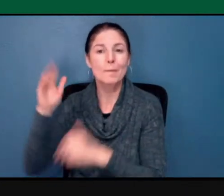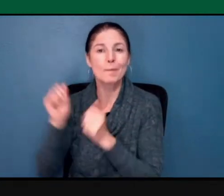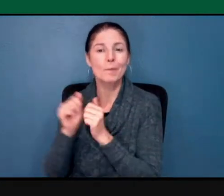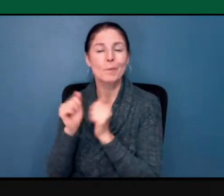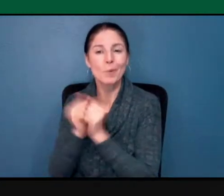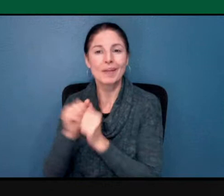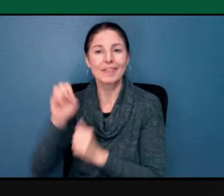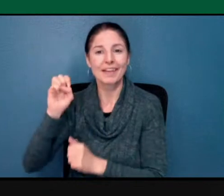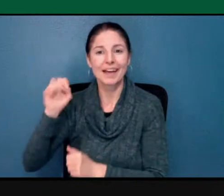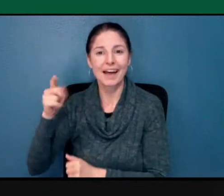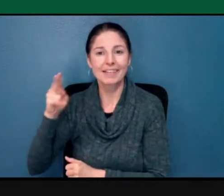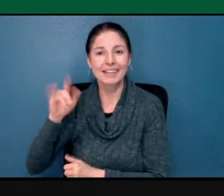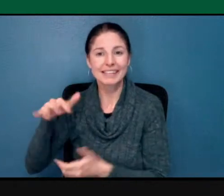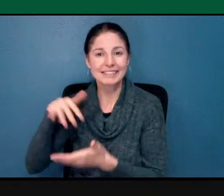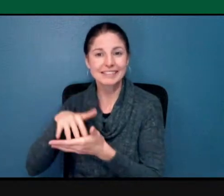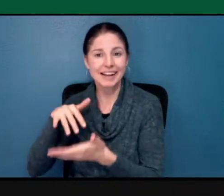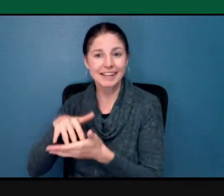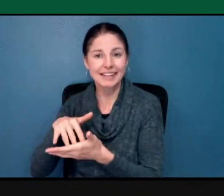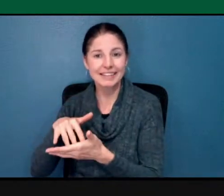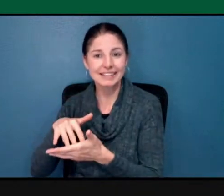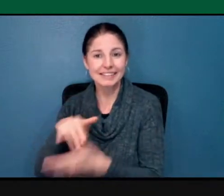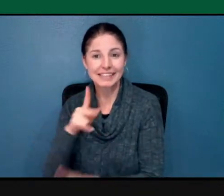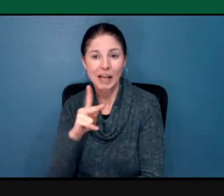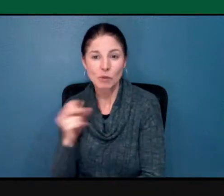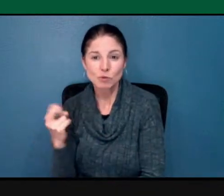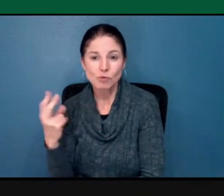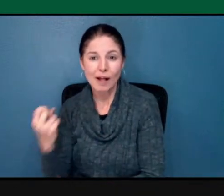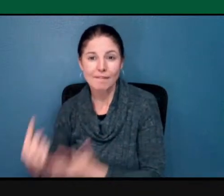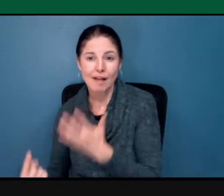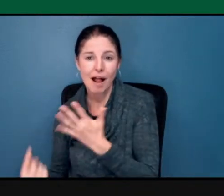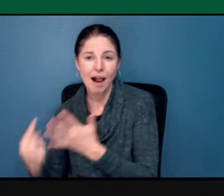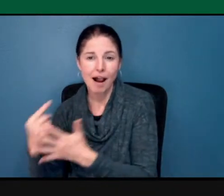if that was the case?